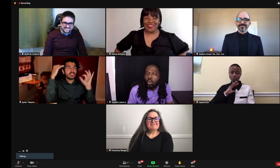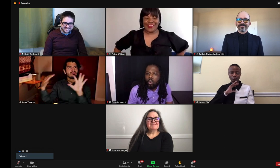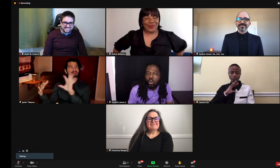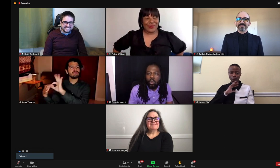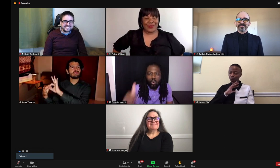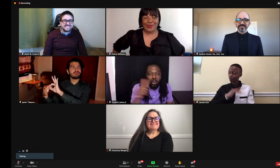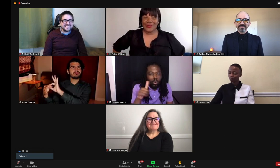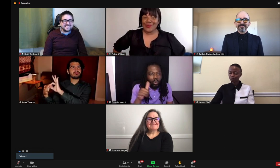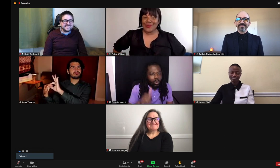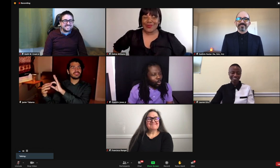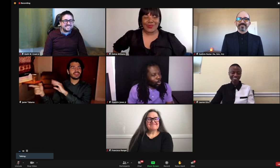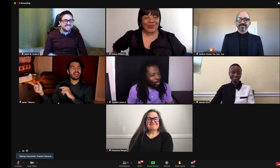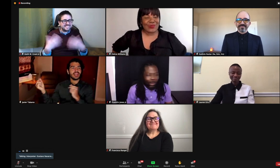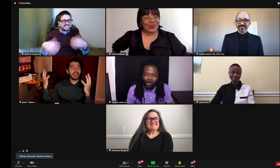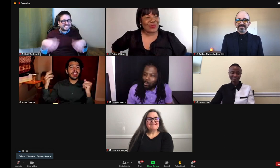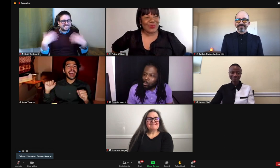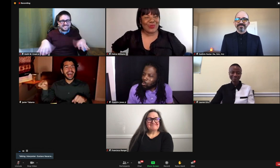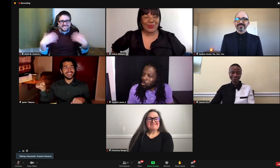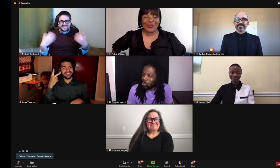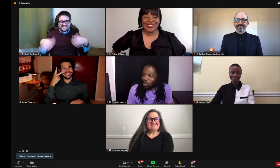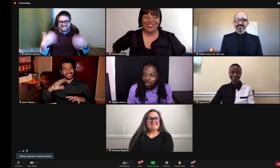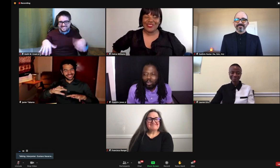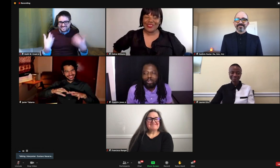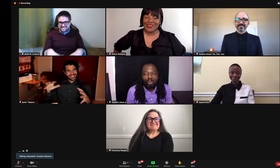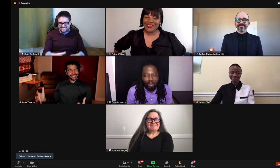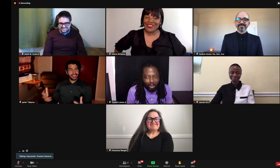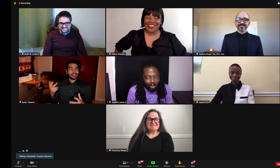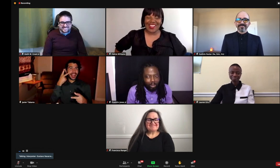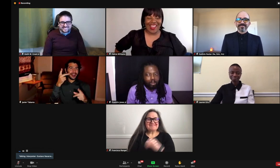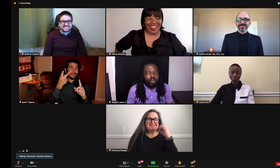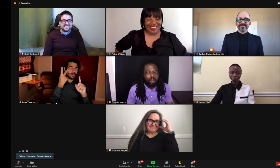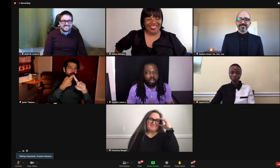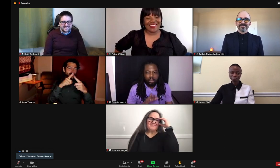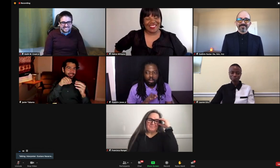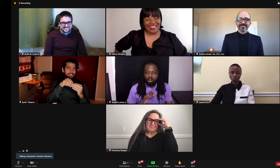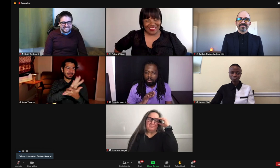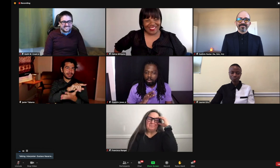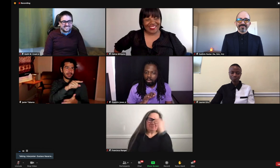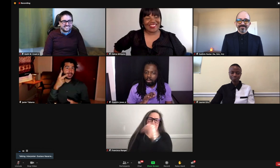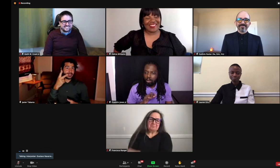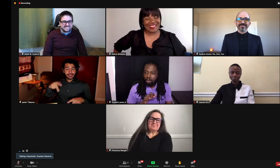3D animation that you are able to capture visually.